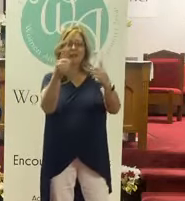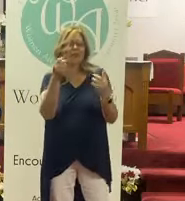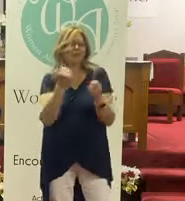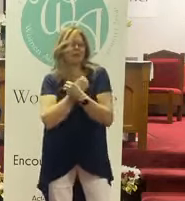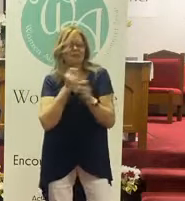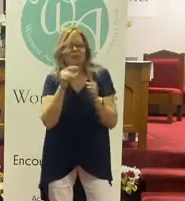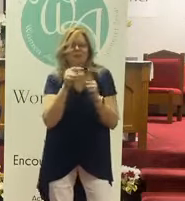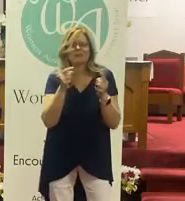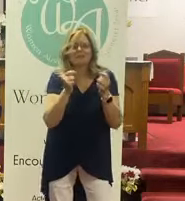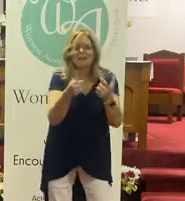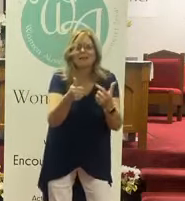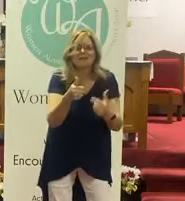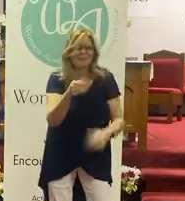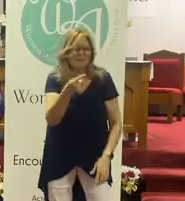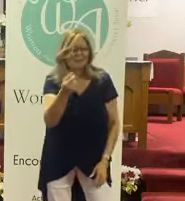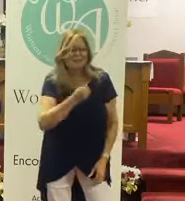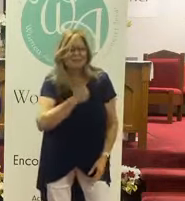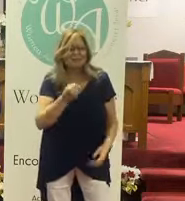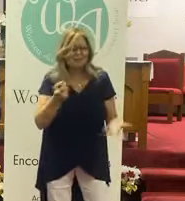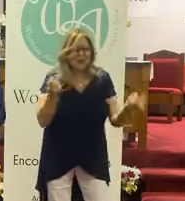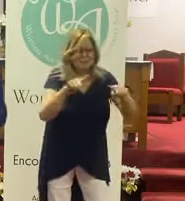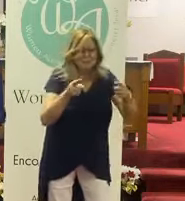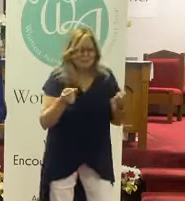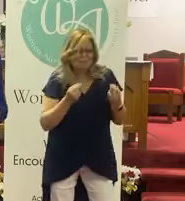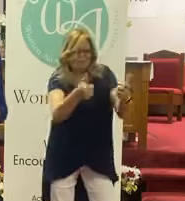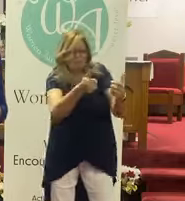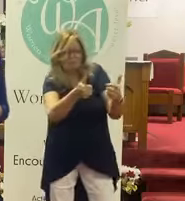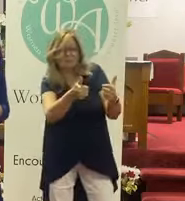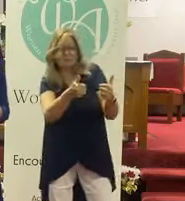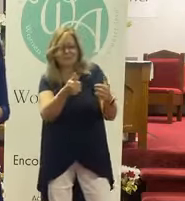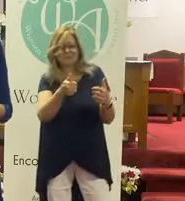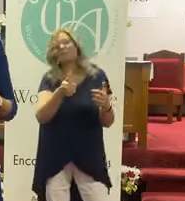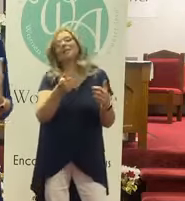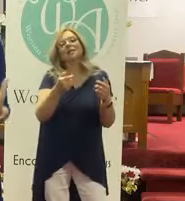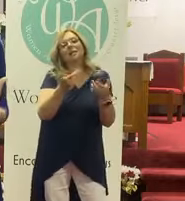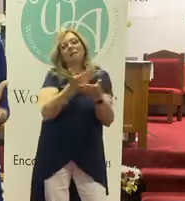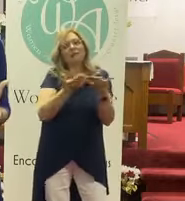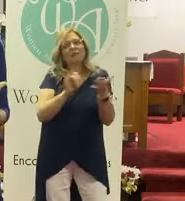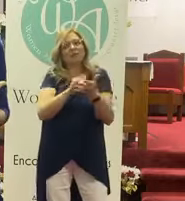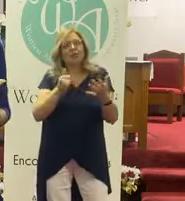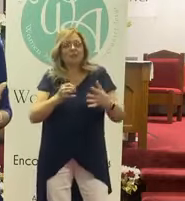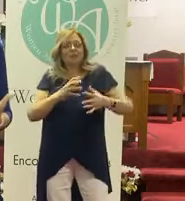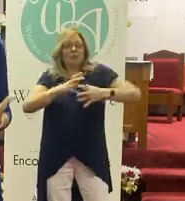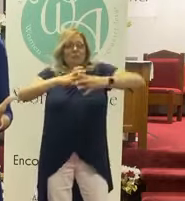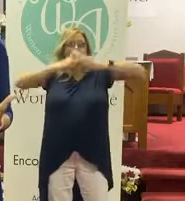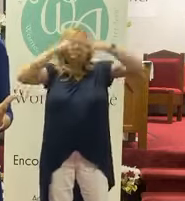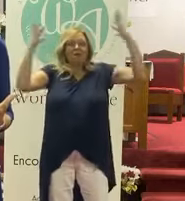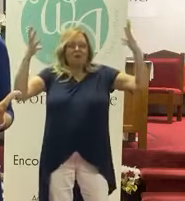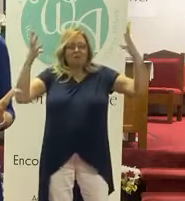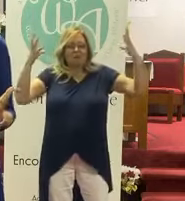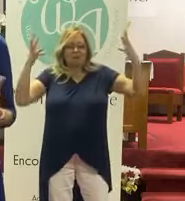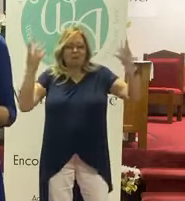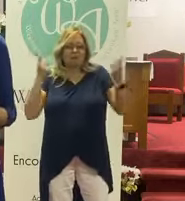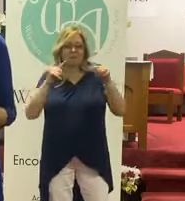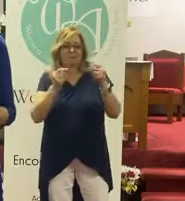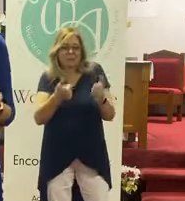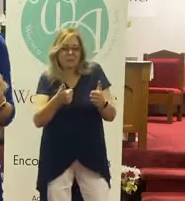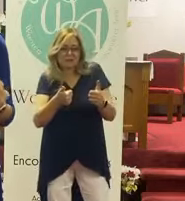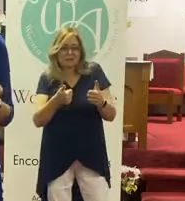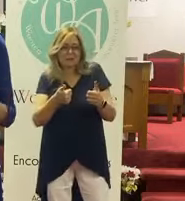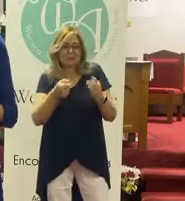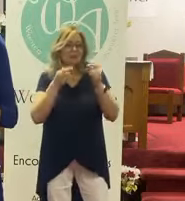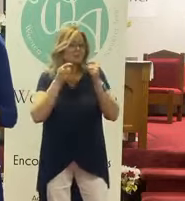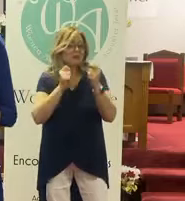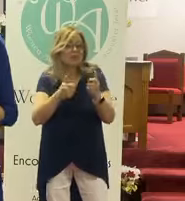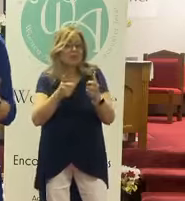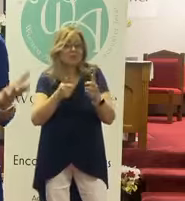love that word, suddenly. Don't you love it when God comes in suddenly? Amen. There's something dramatic about suddenly. It